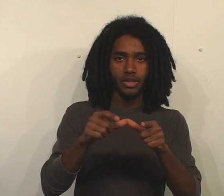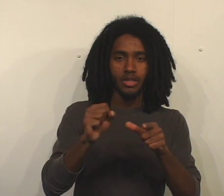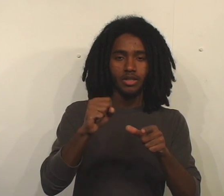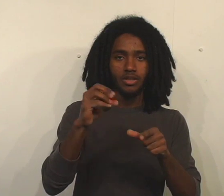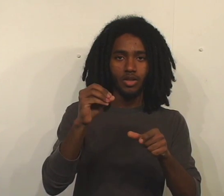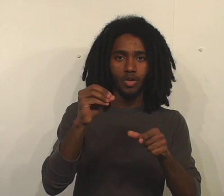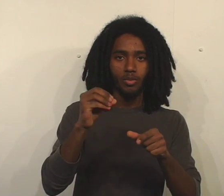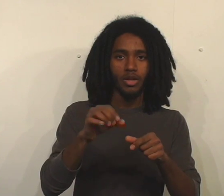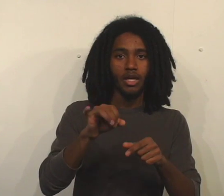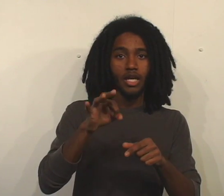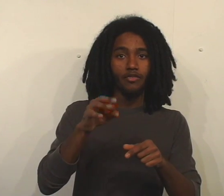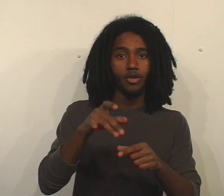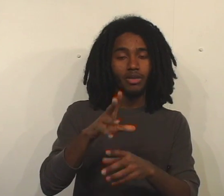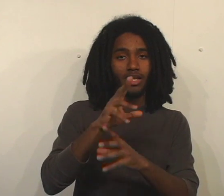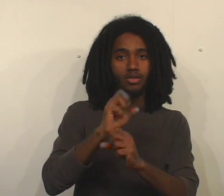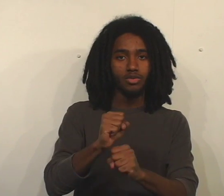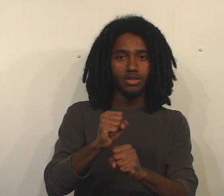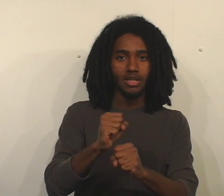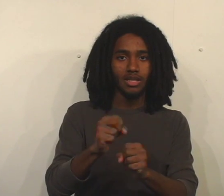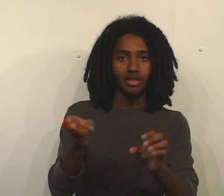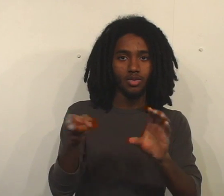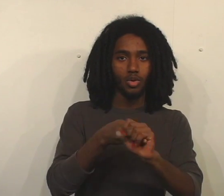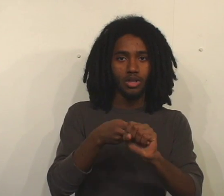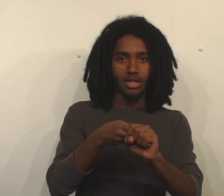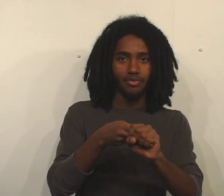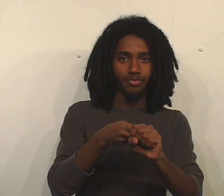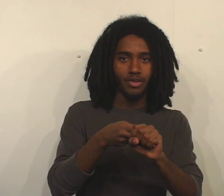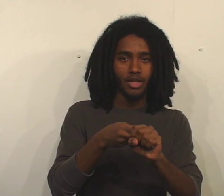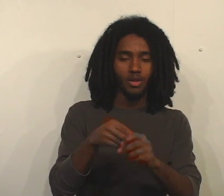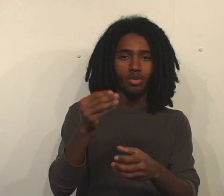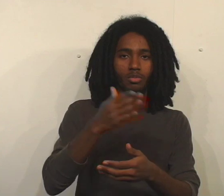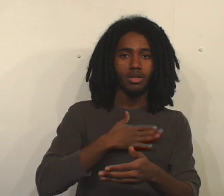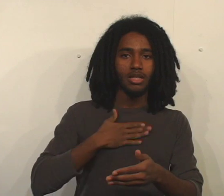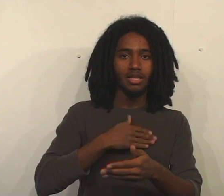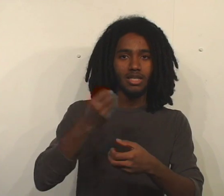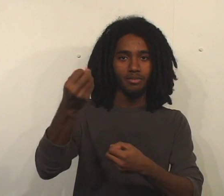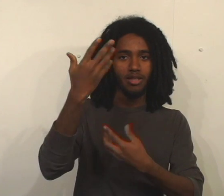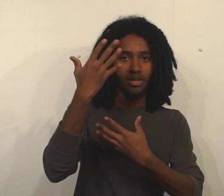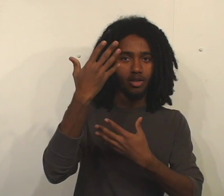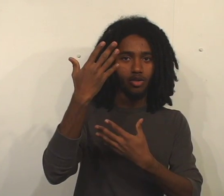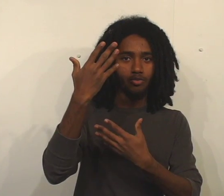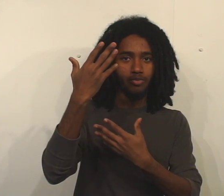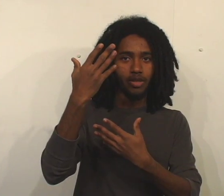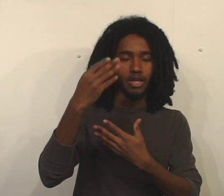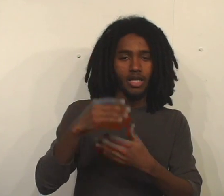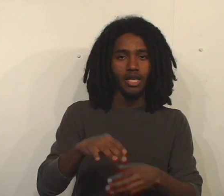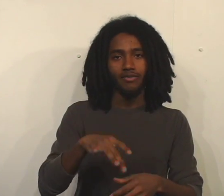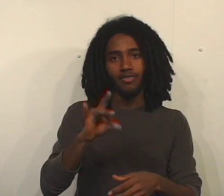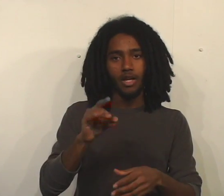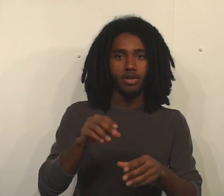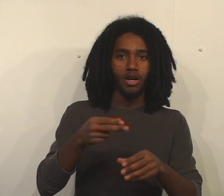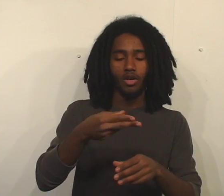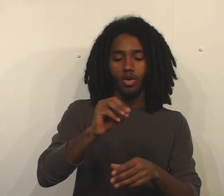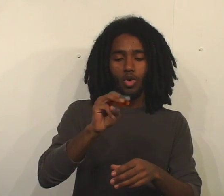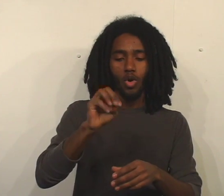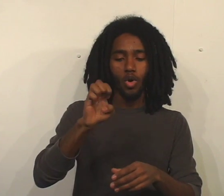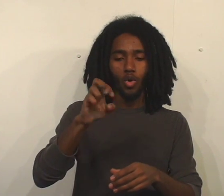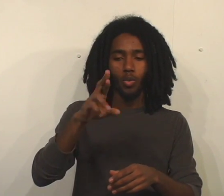So, if you'd be interested in joining, please let me know and find me on Home